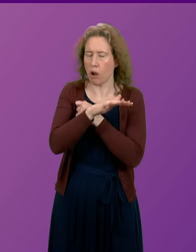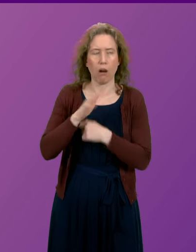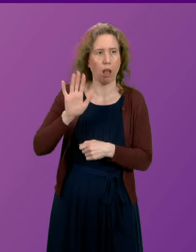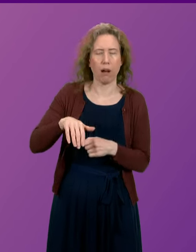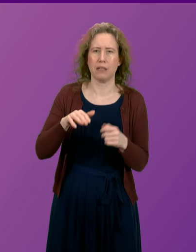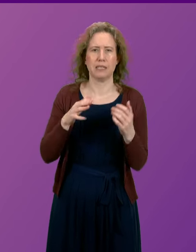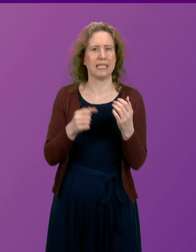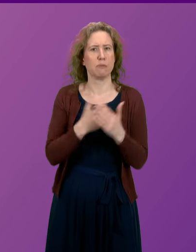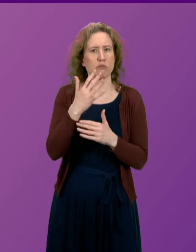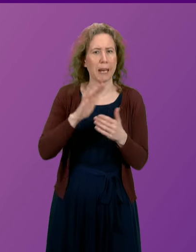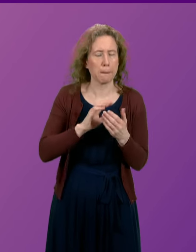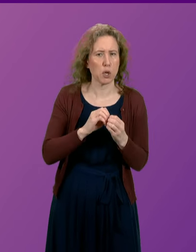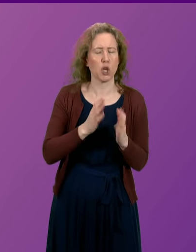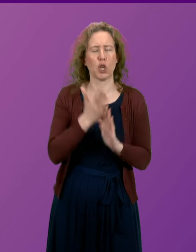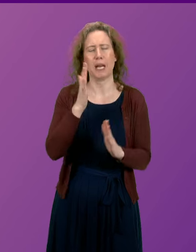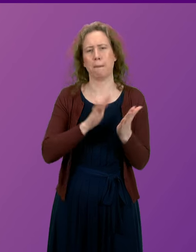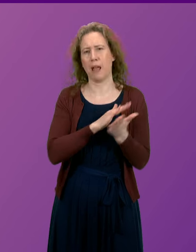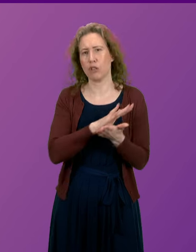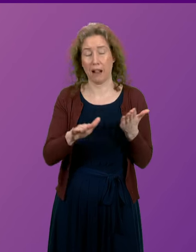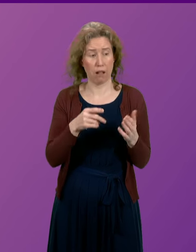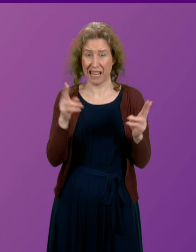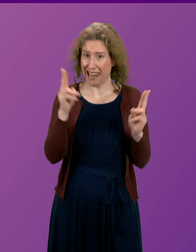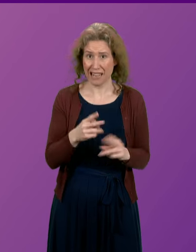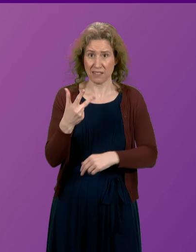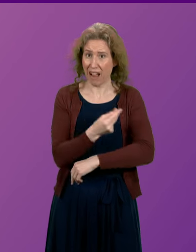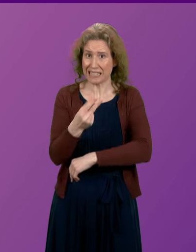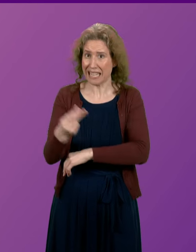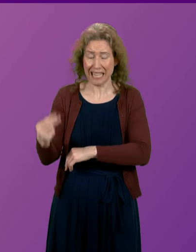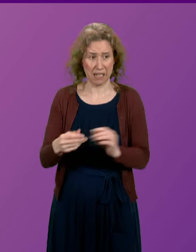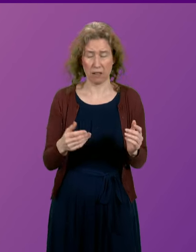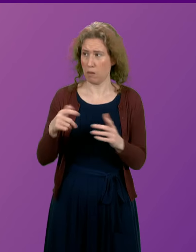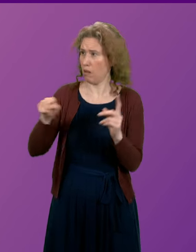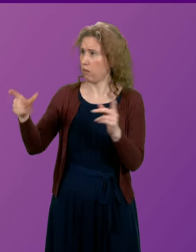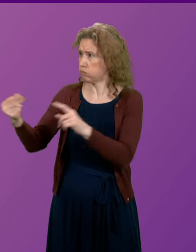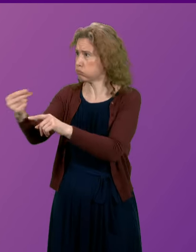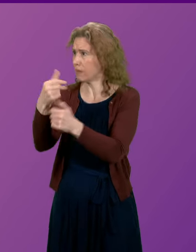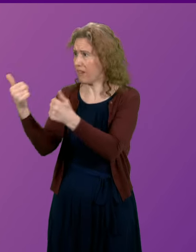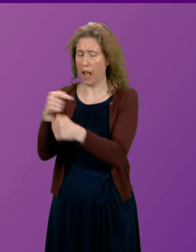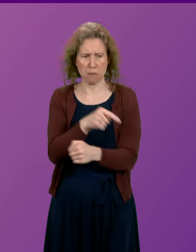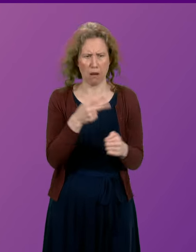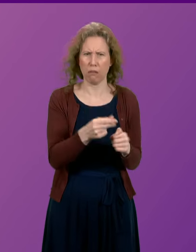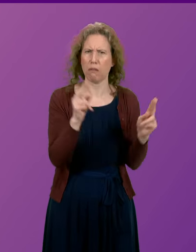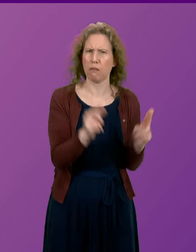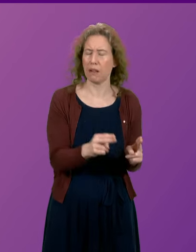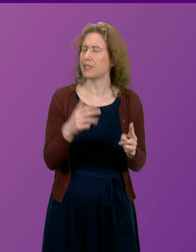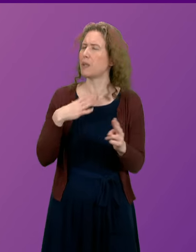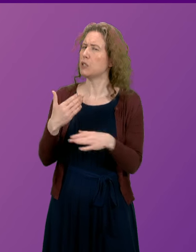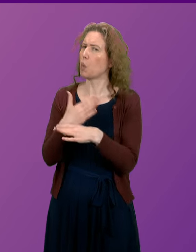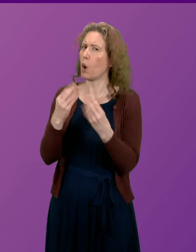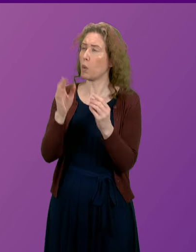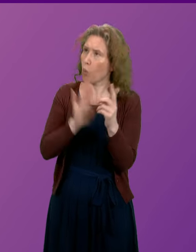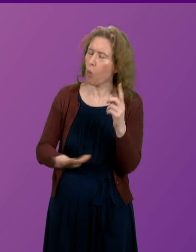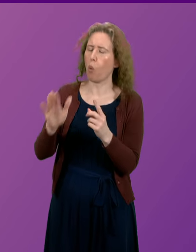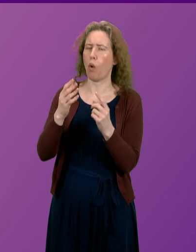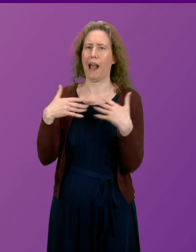Mary Helen Springburn, are less likely to be vaccinated. Will the First Minister work with NHS boards right across Scotland to ensure